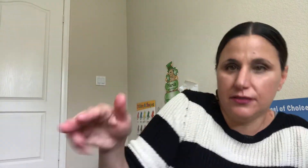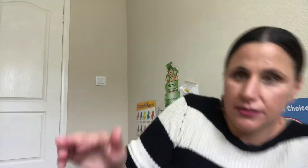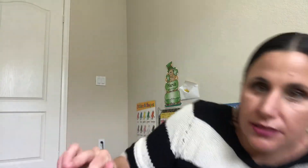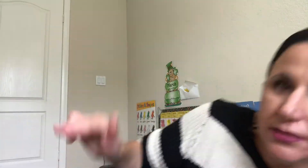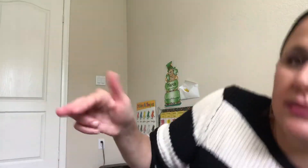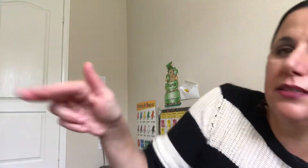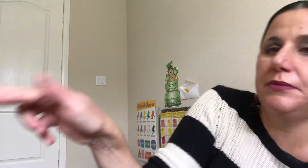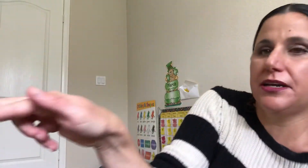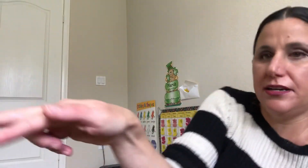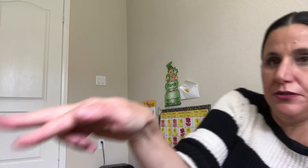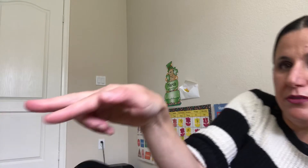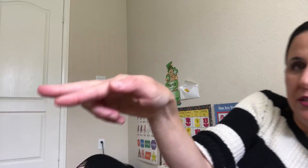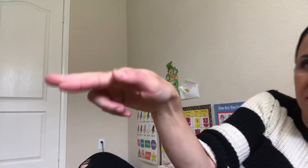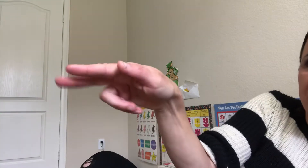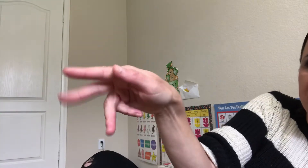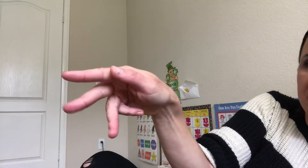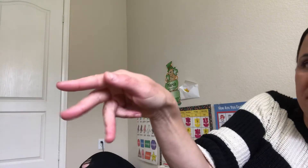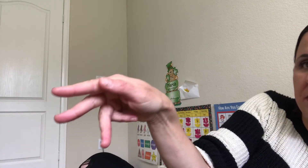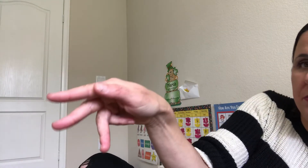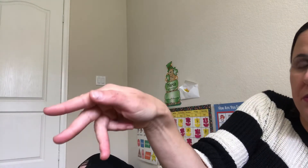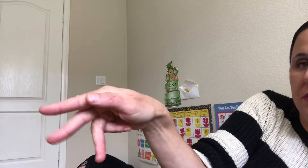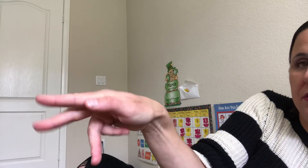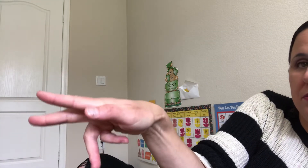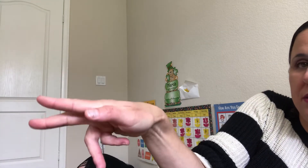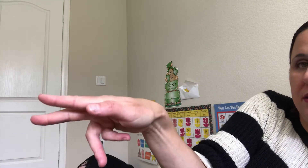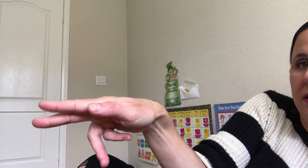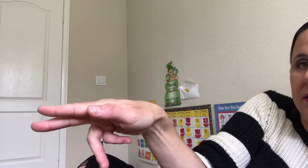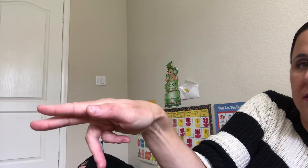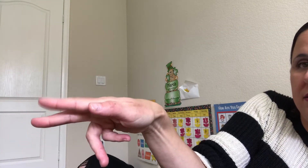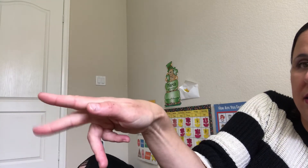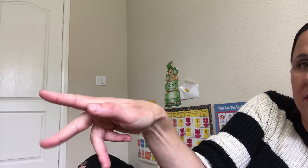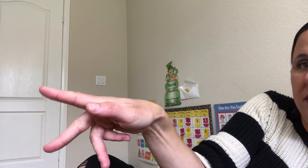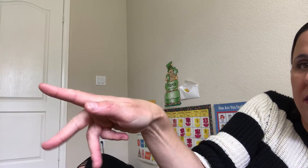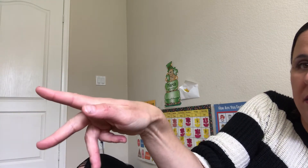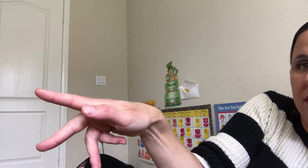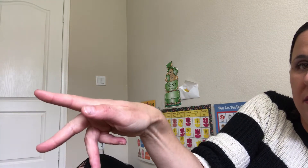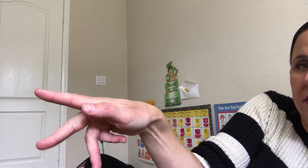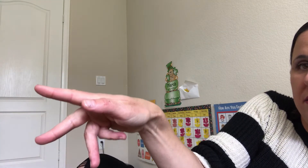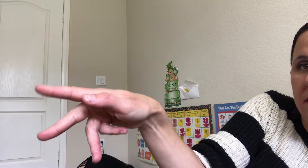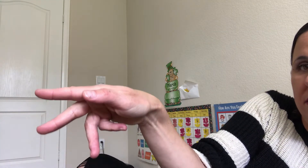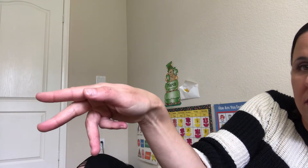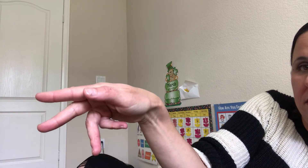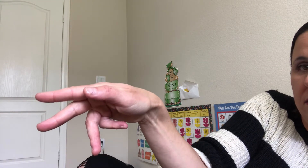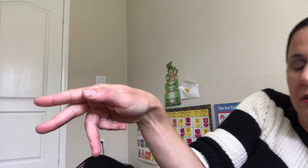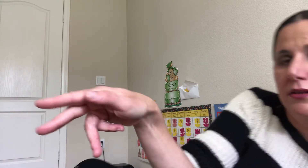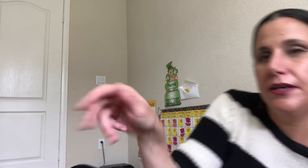Oh, let me kind of do this so you can see this per this one. Yes, that's P. Okay,